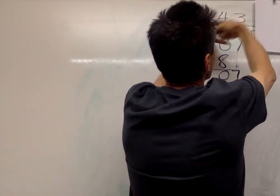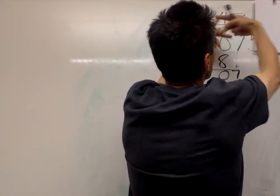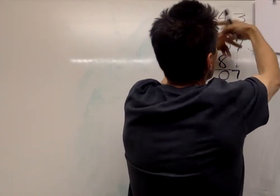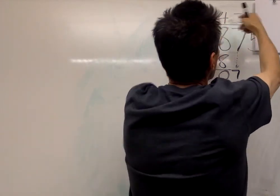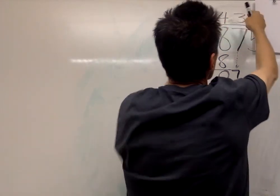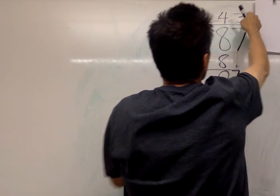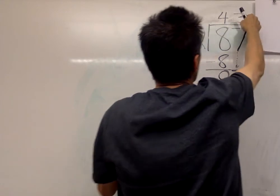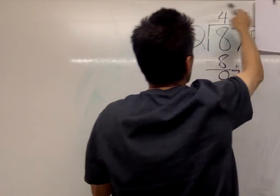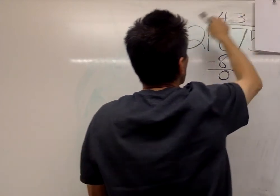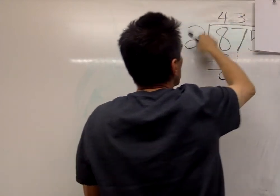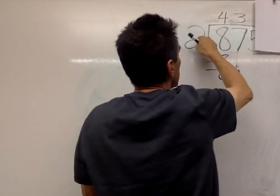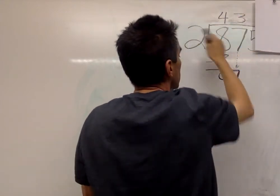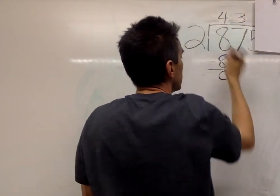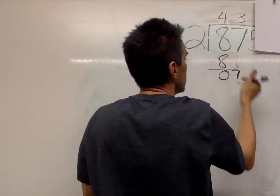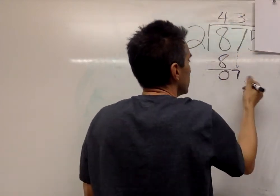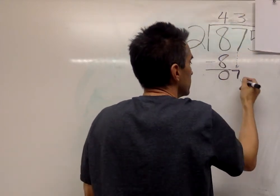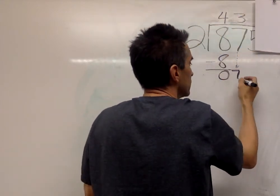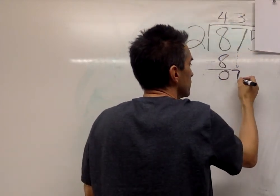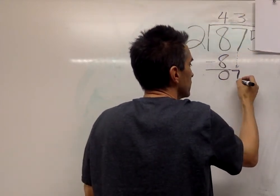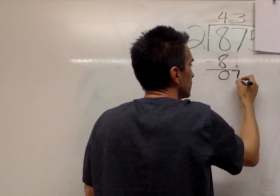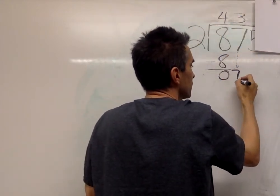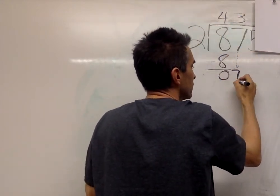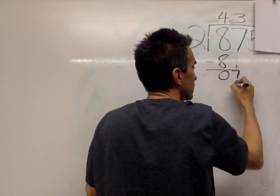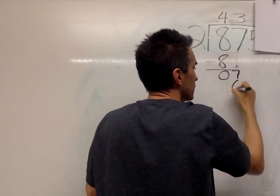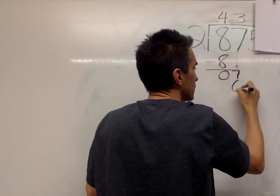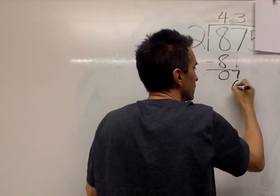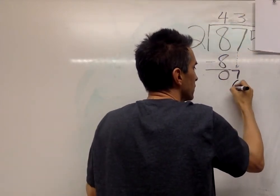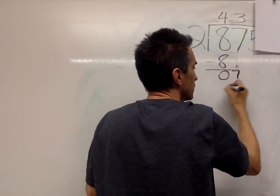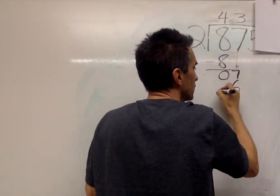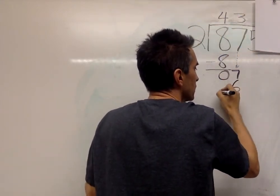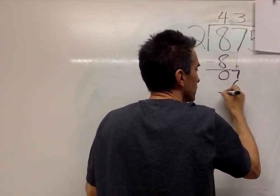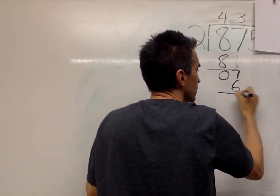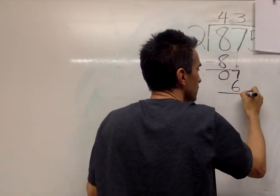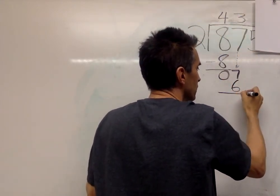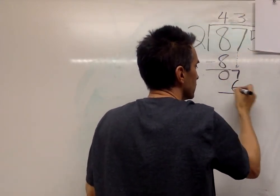We multiply again. Two times three to get six.